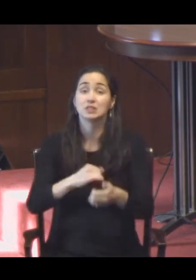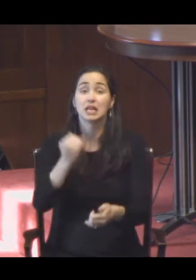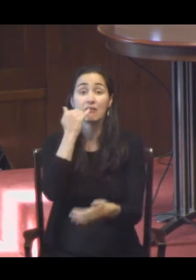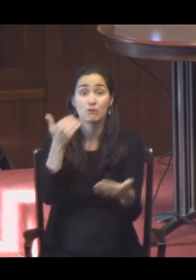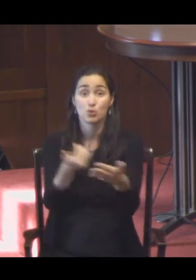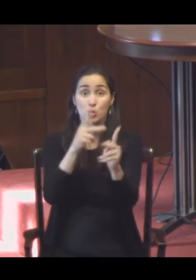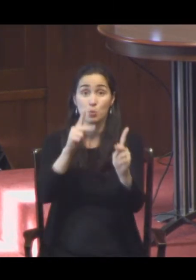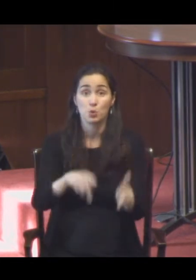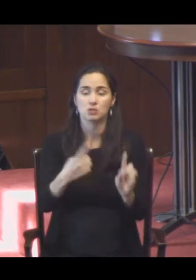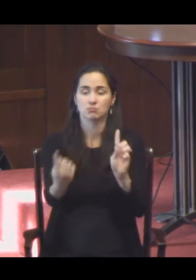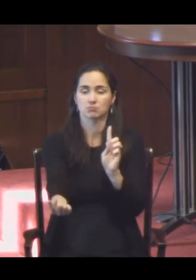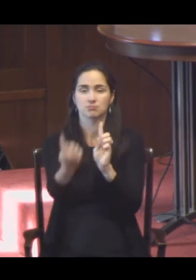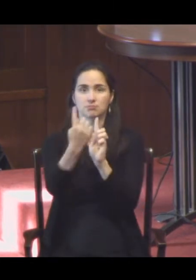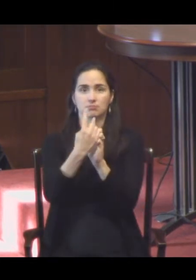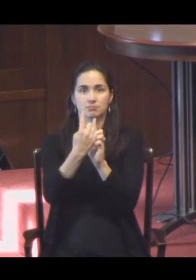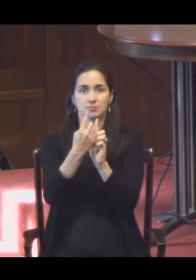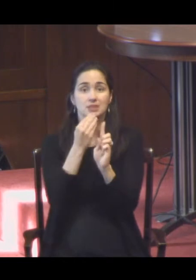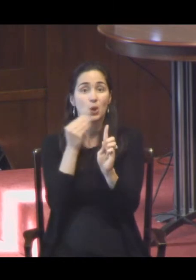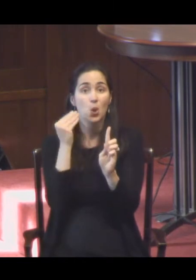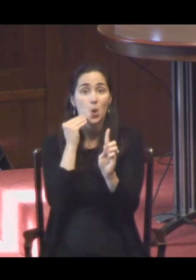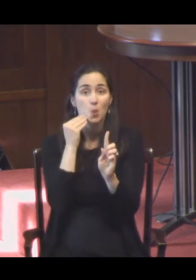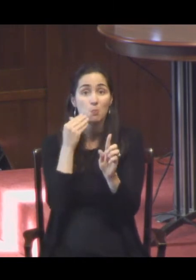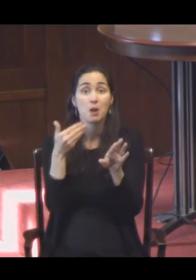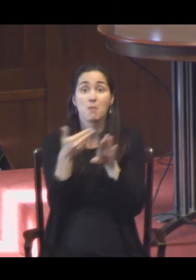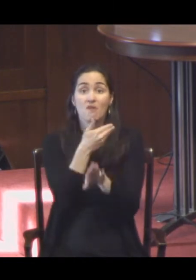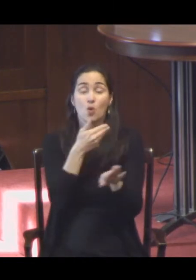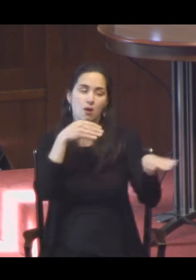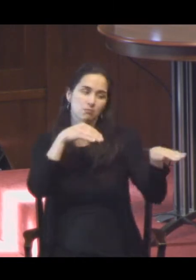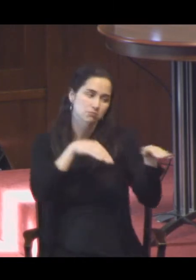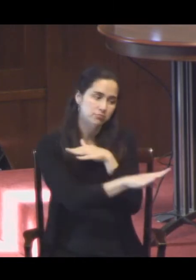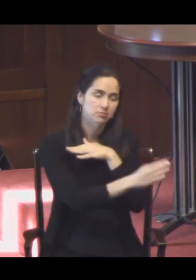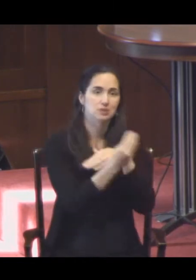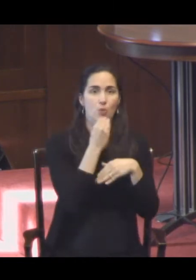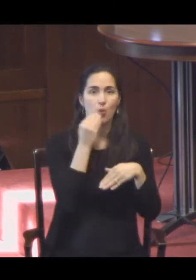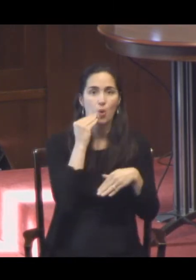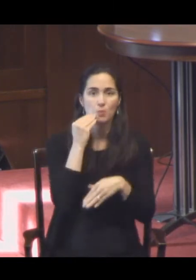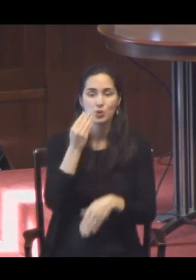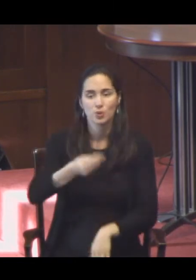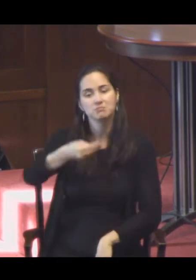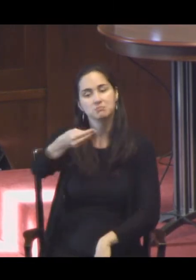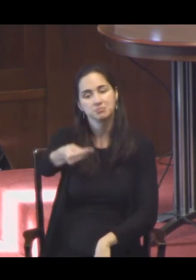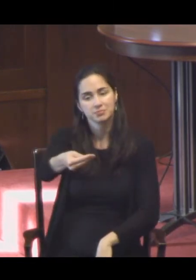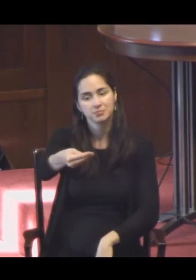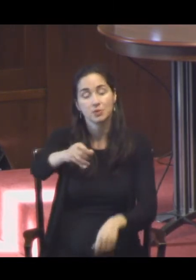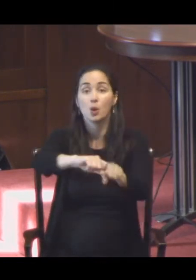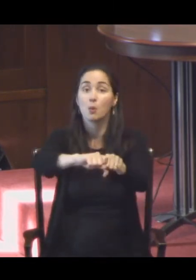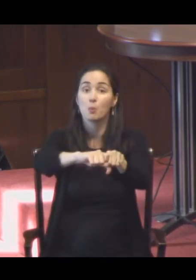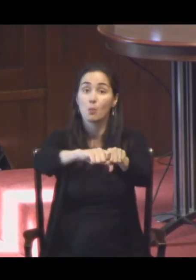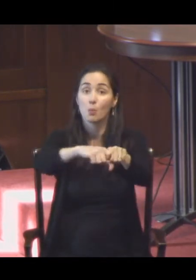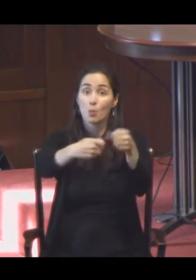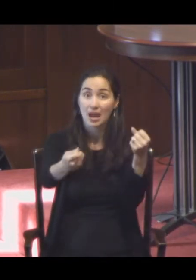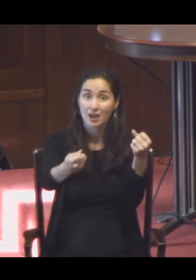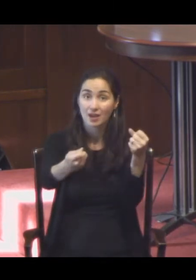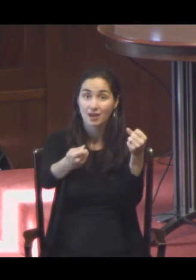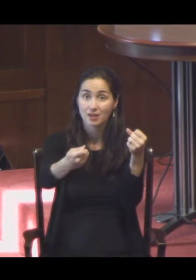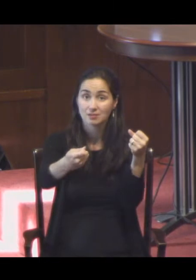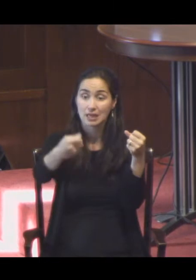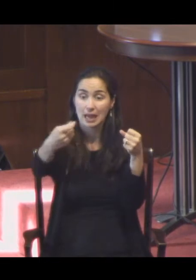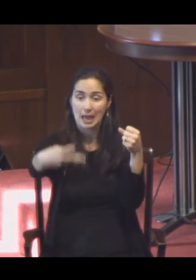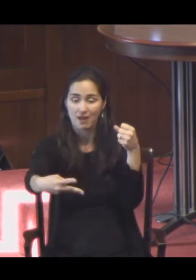came to your home, before they crossed the threshold into your house to have dinner with you, you would break the tile, and you would give them half. And you would